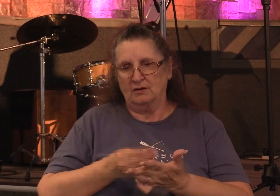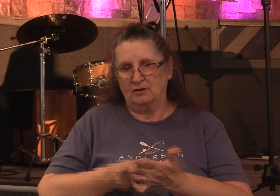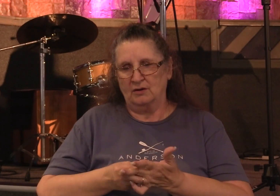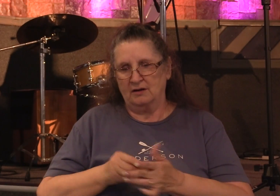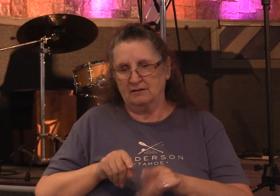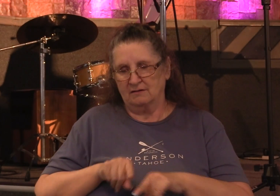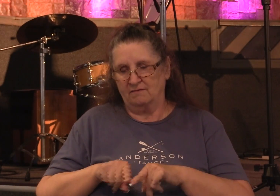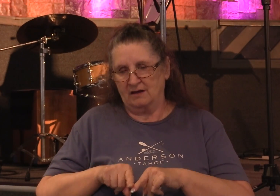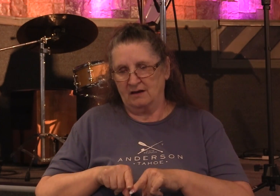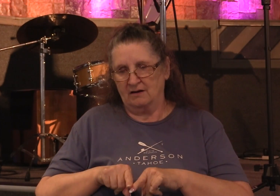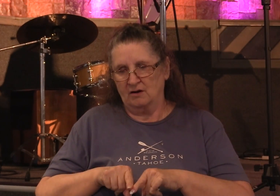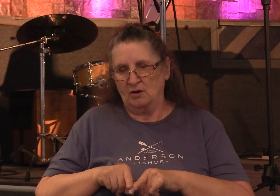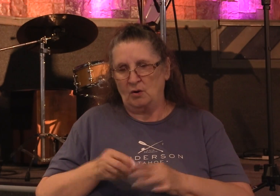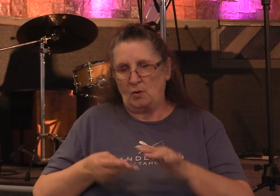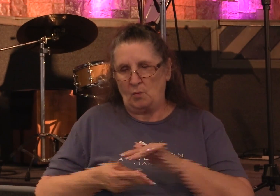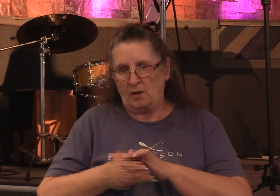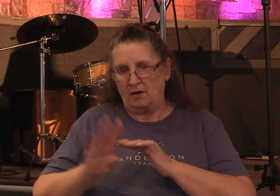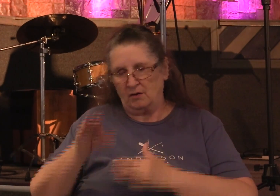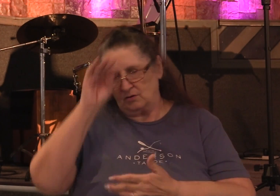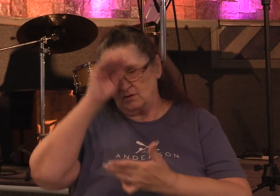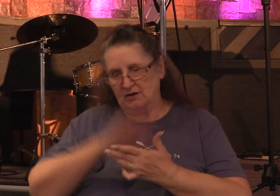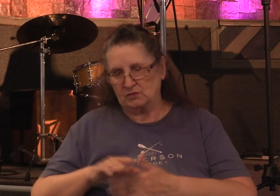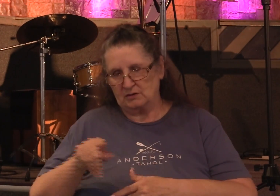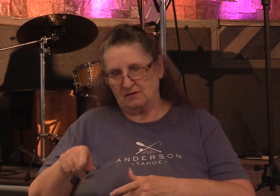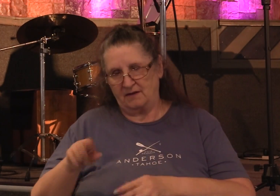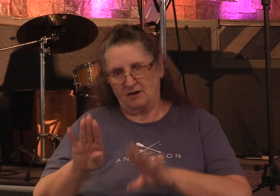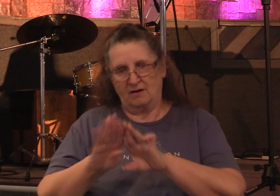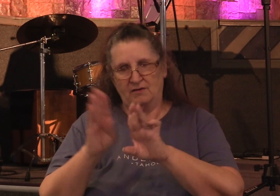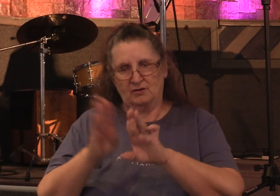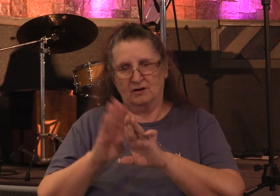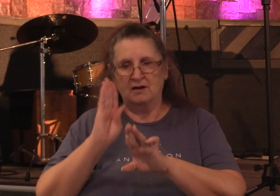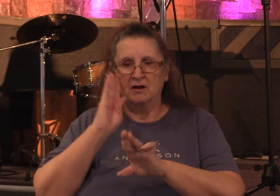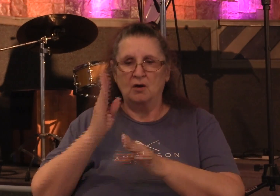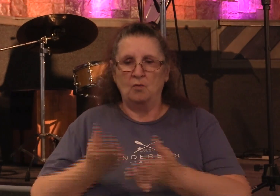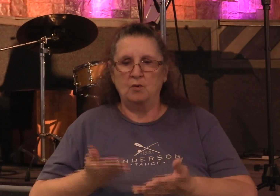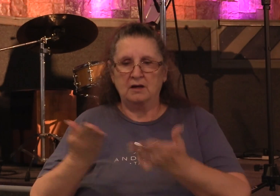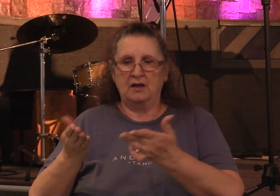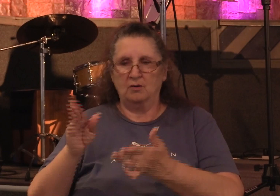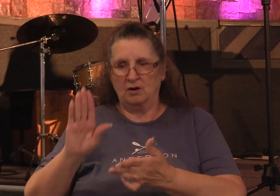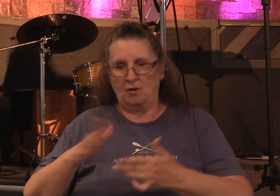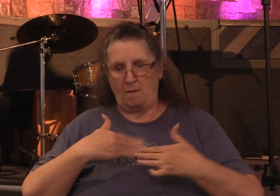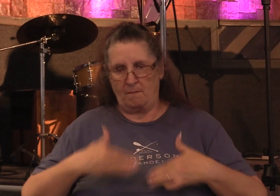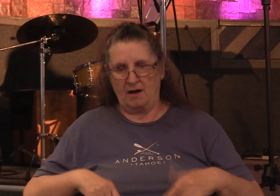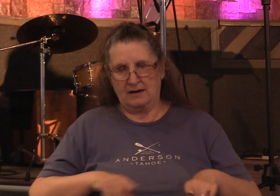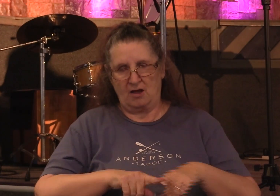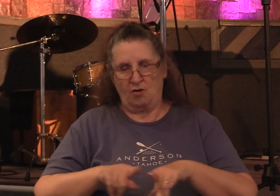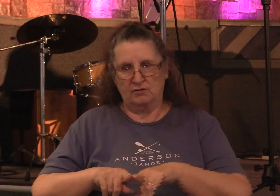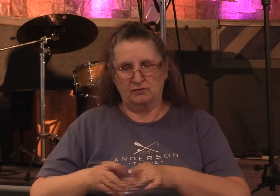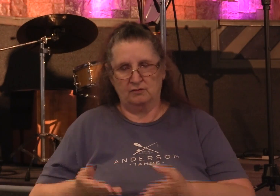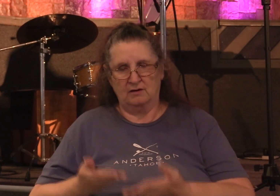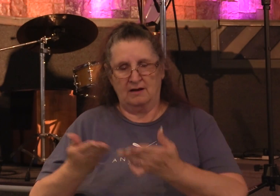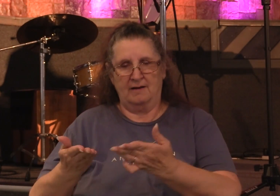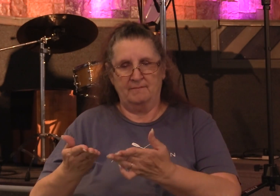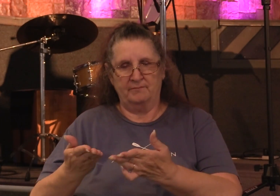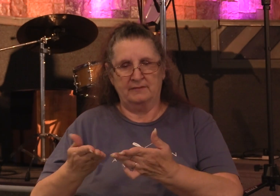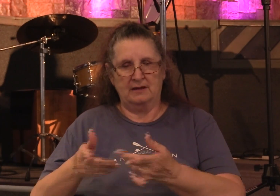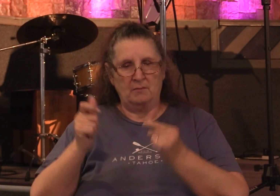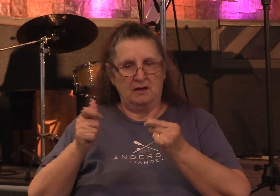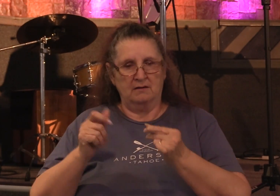who have buried your husband are at the door and they will carry you out then immediately she fell down